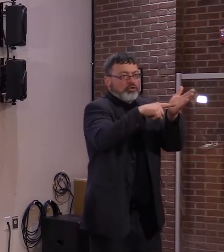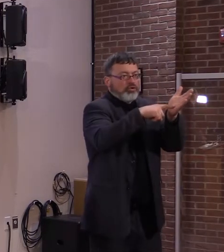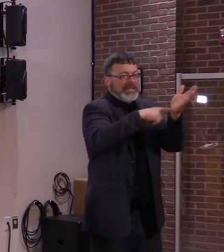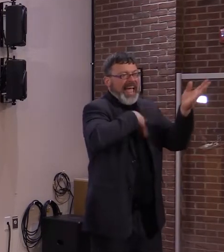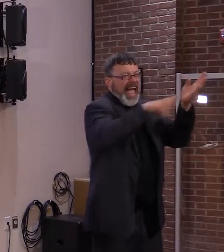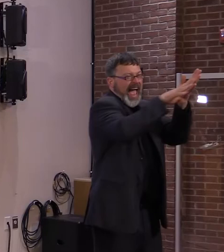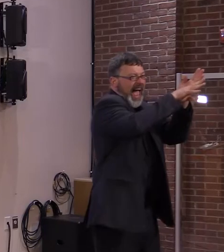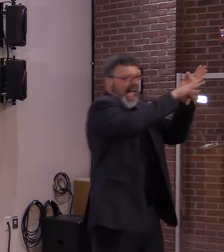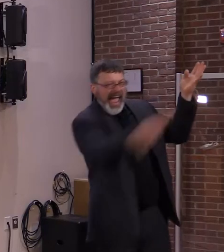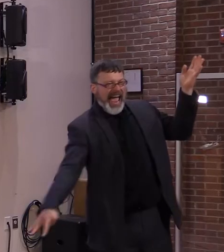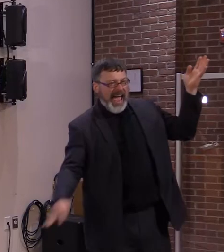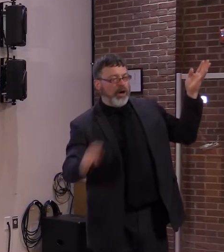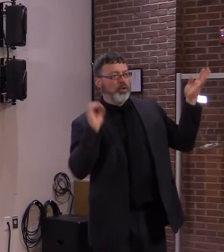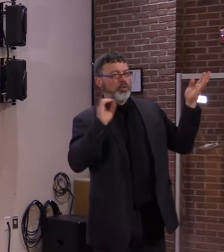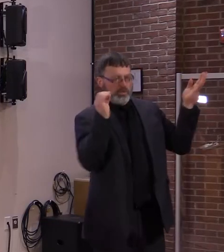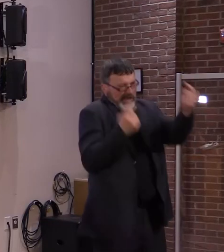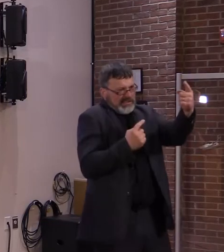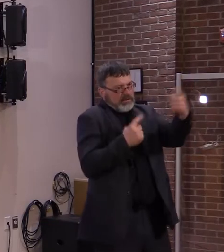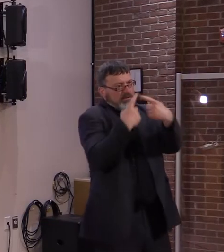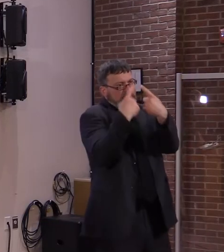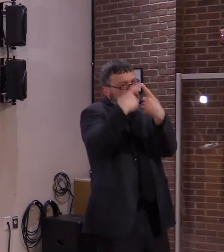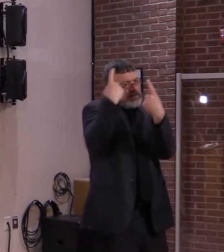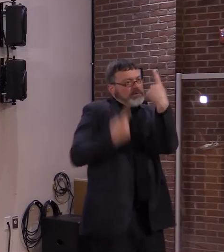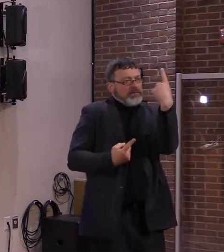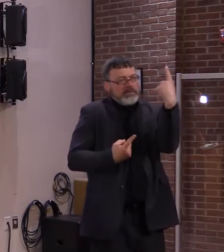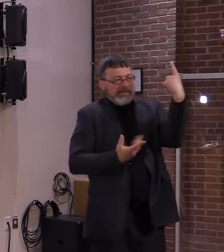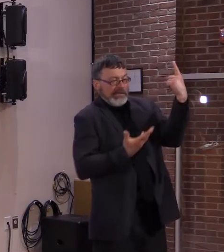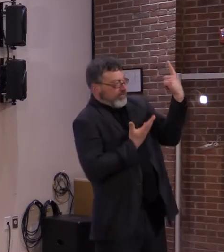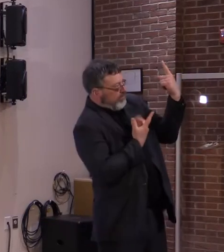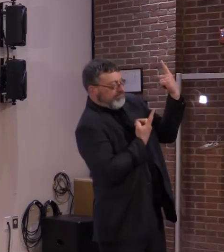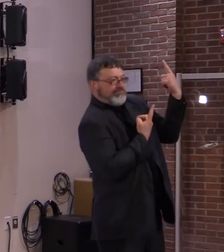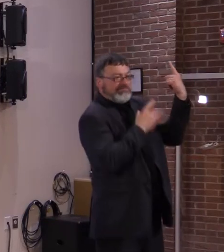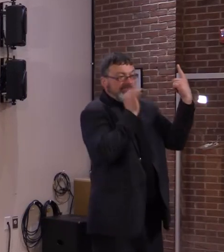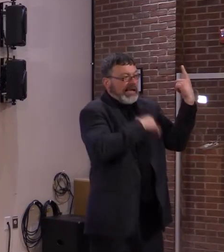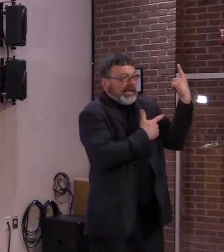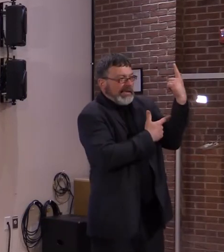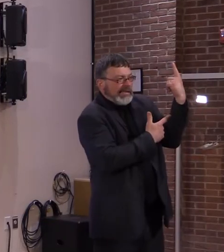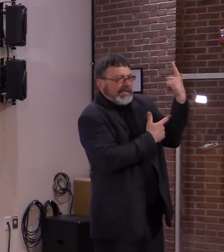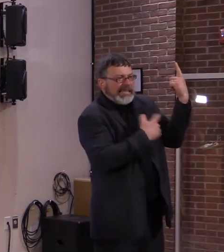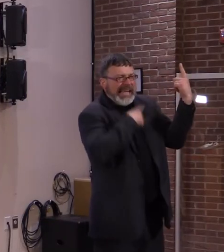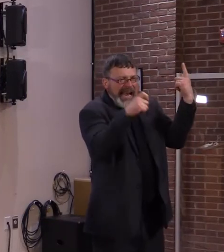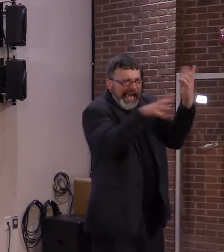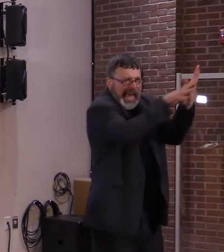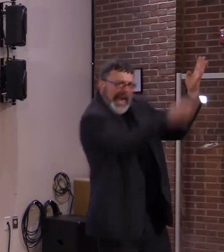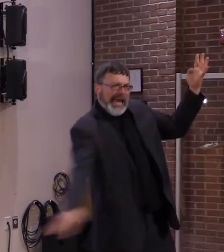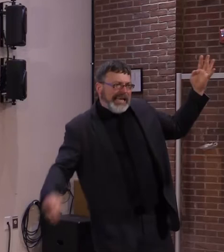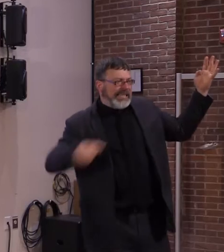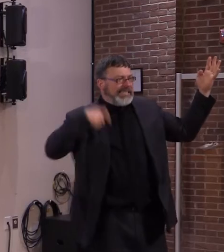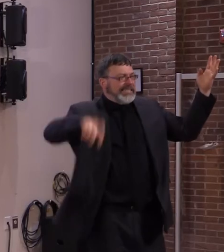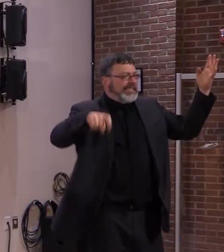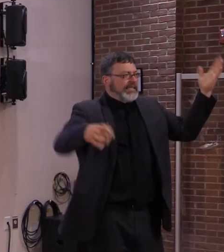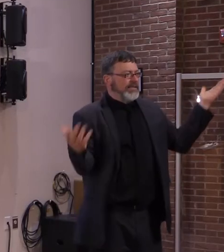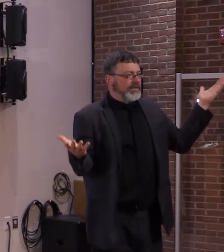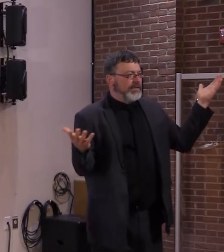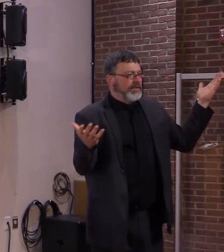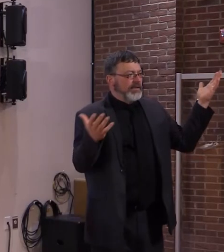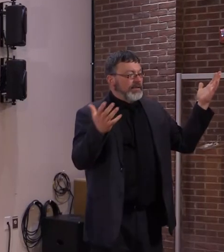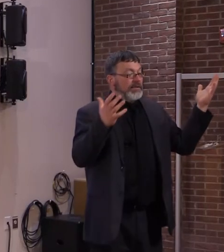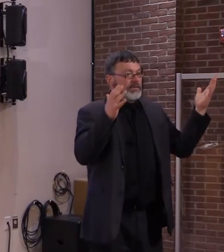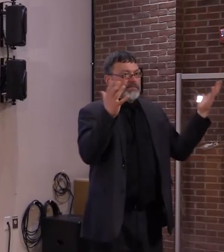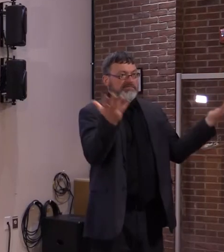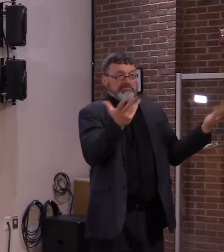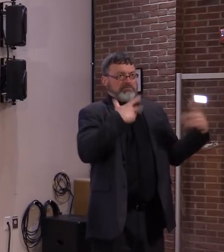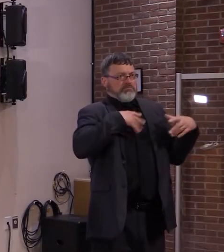bunch of other studies from the whole pandemic and before. The reality is this was a